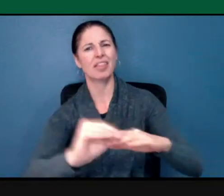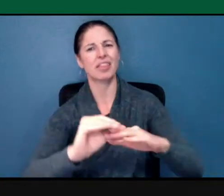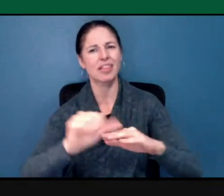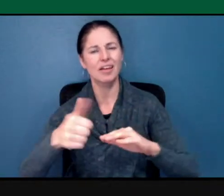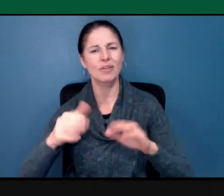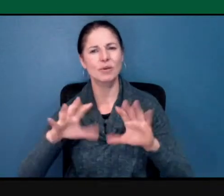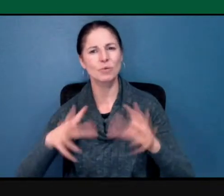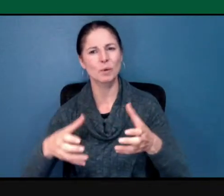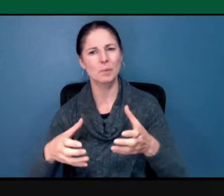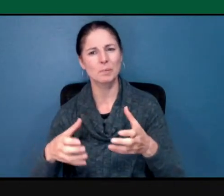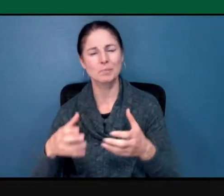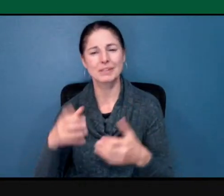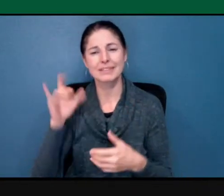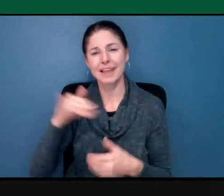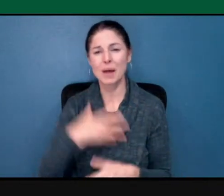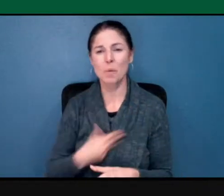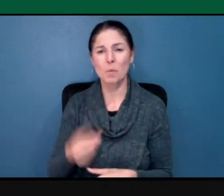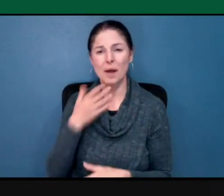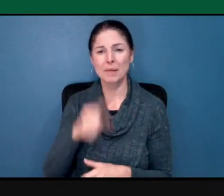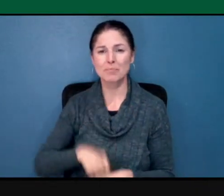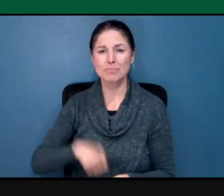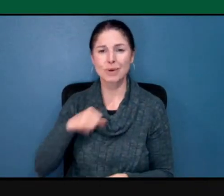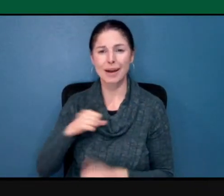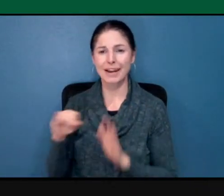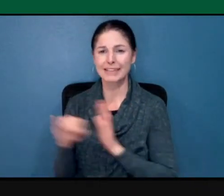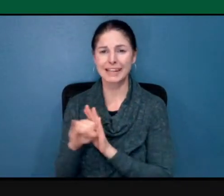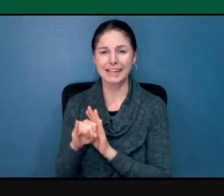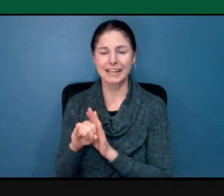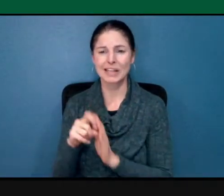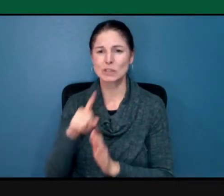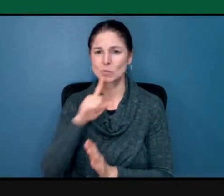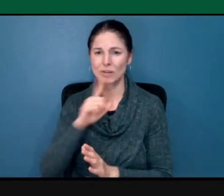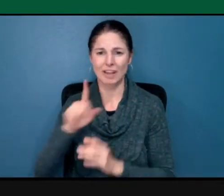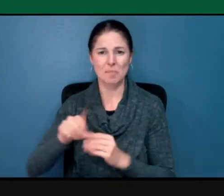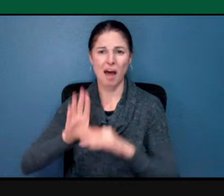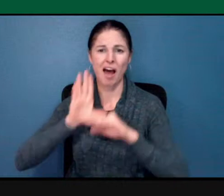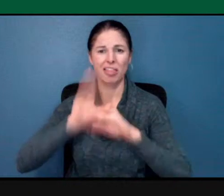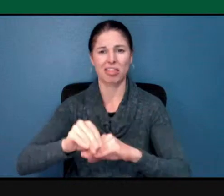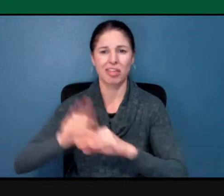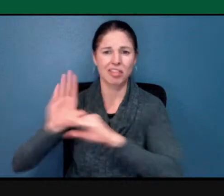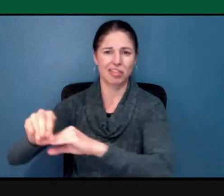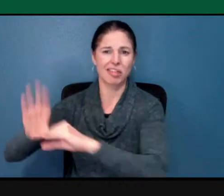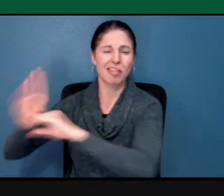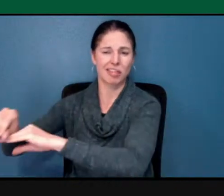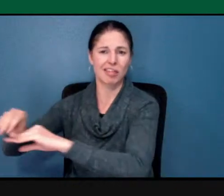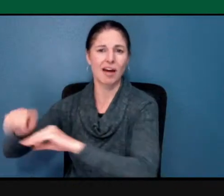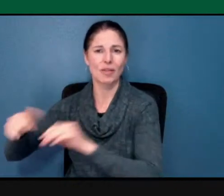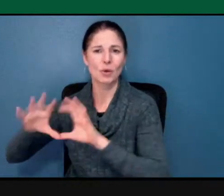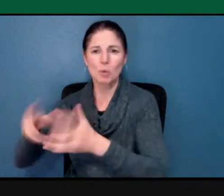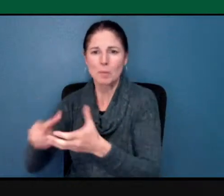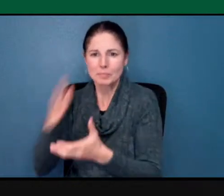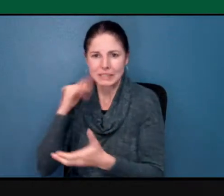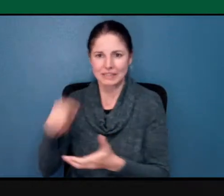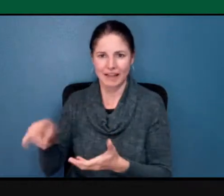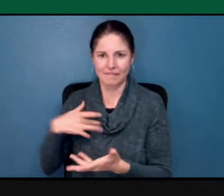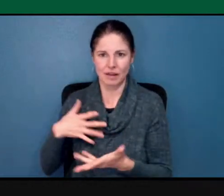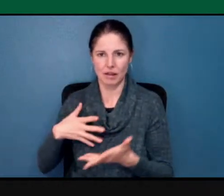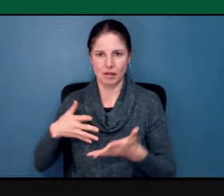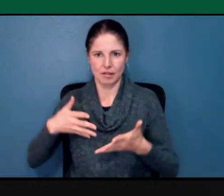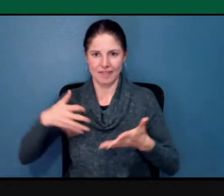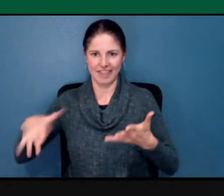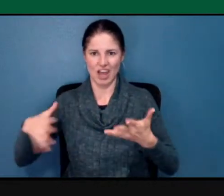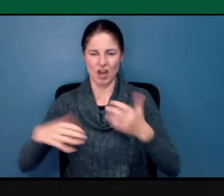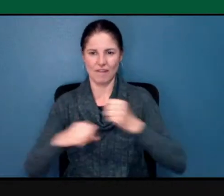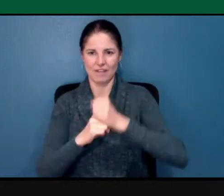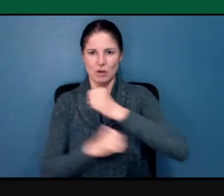of that white pride identity is really about putting other people down because they don't have a place where they stand. I don't have an